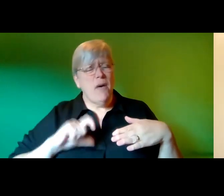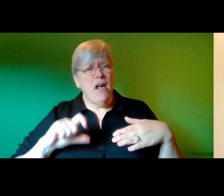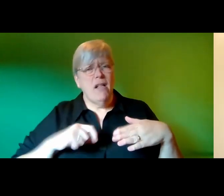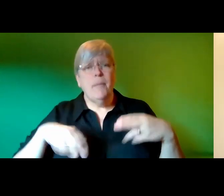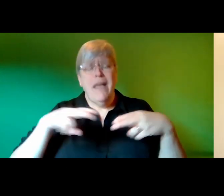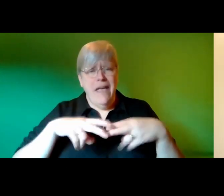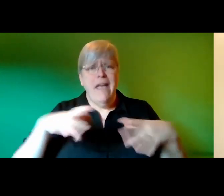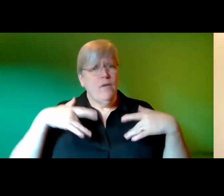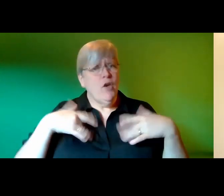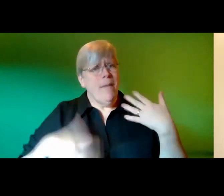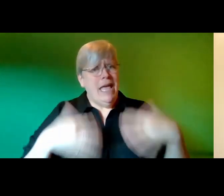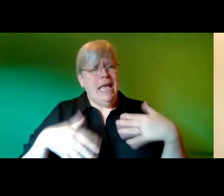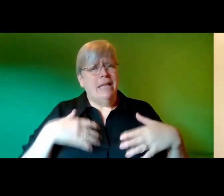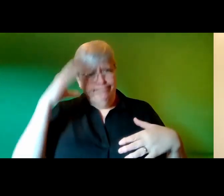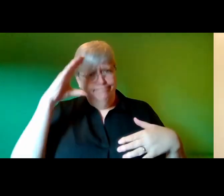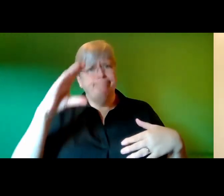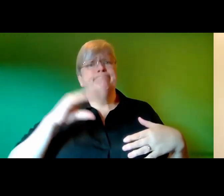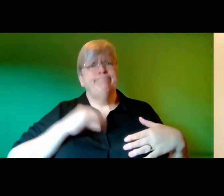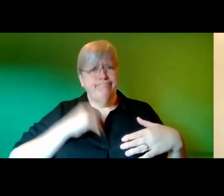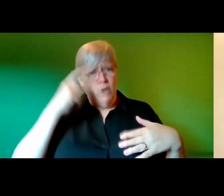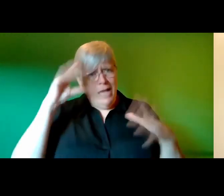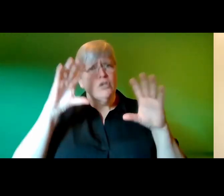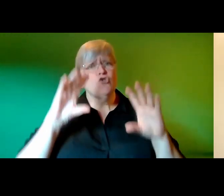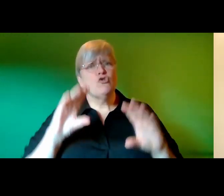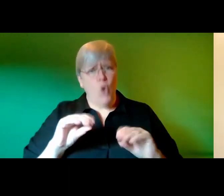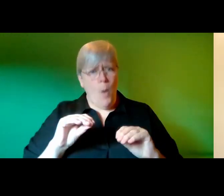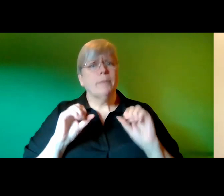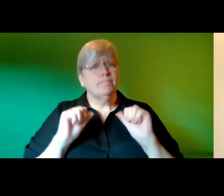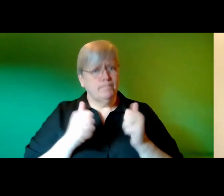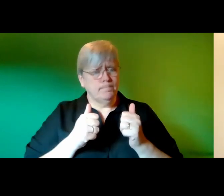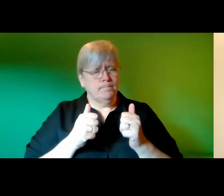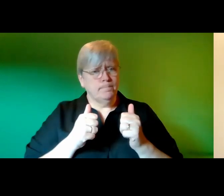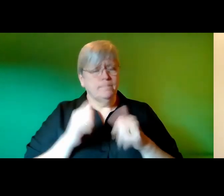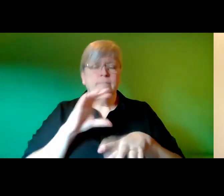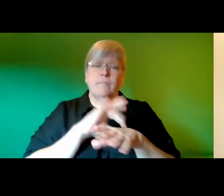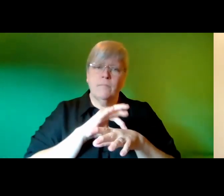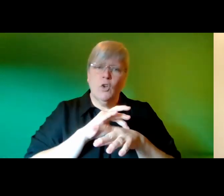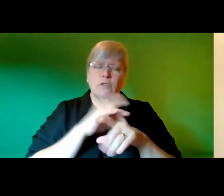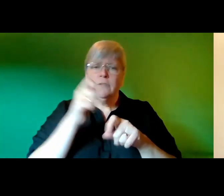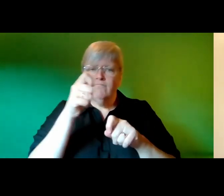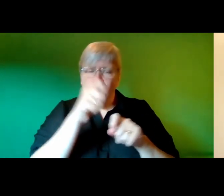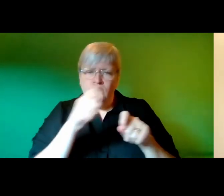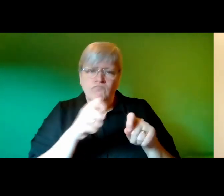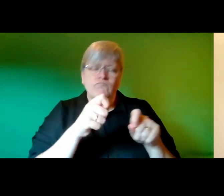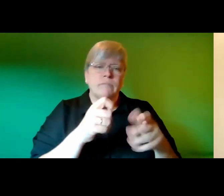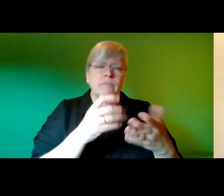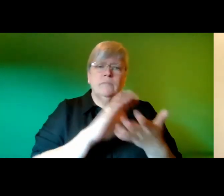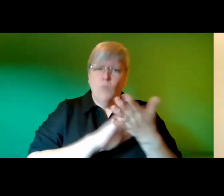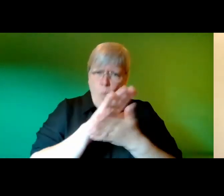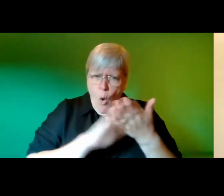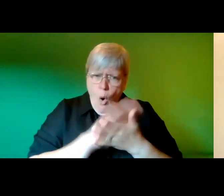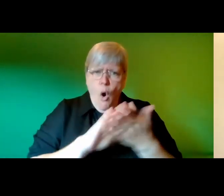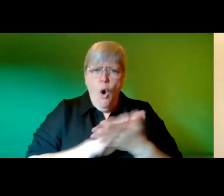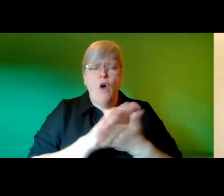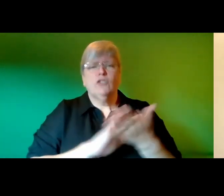experience any pain just let me know and we can stop the doctor places the probe back down while she washes her hands with